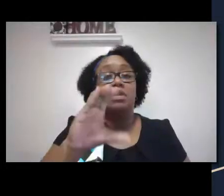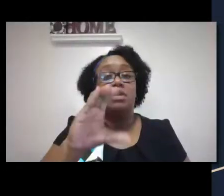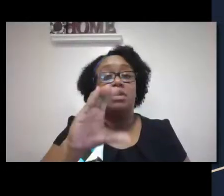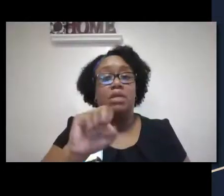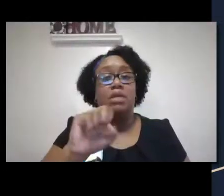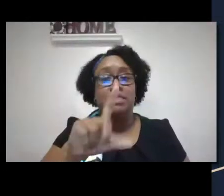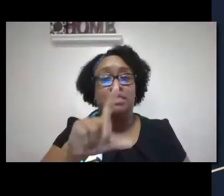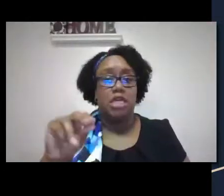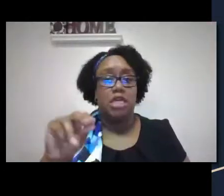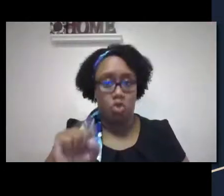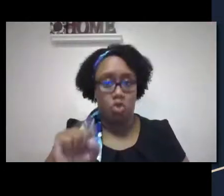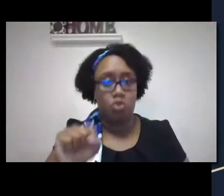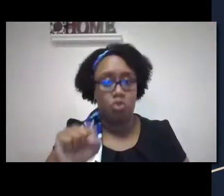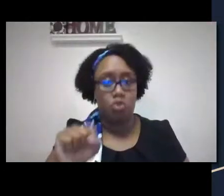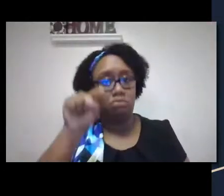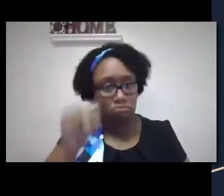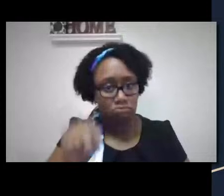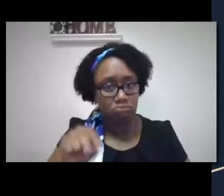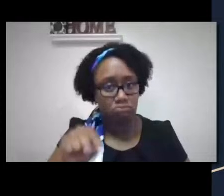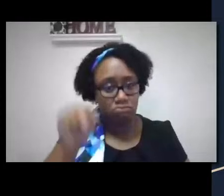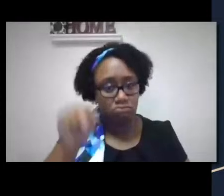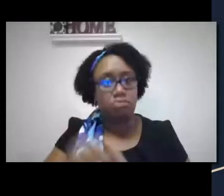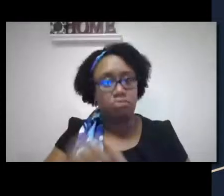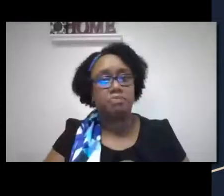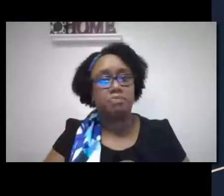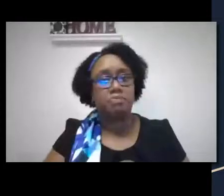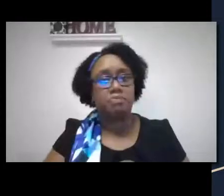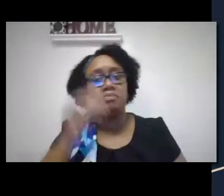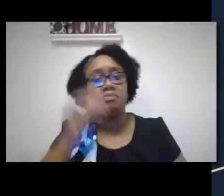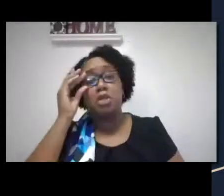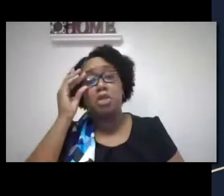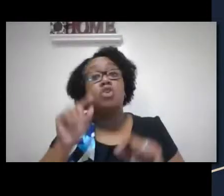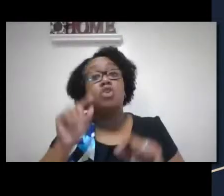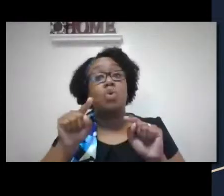Cronenberg et al. And Castellanos et al.